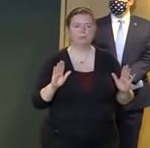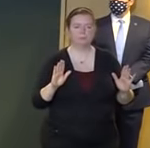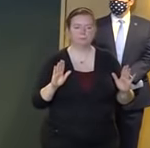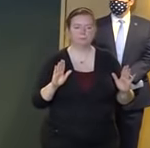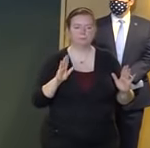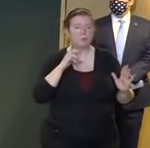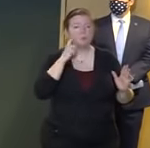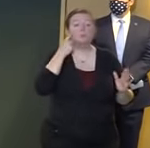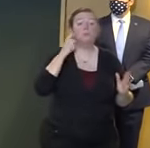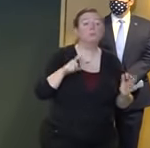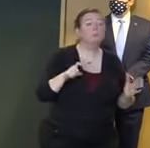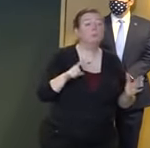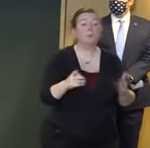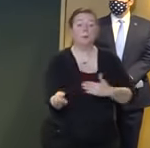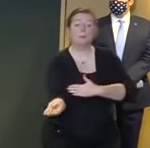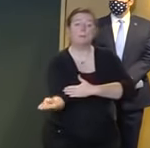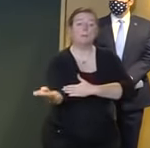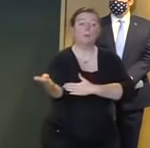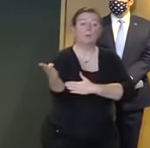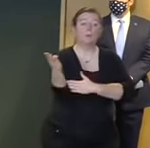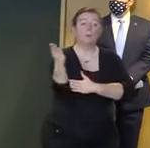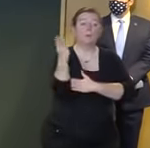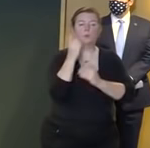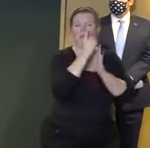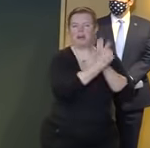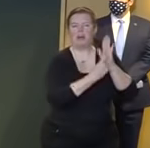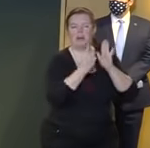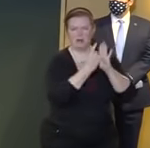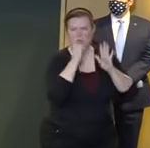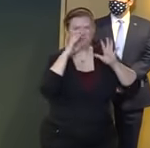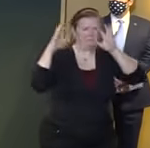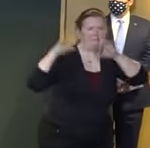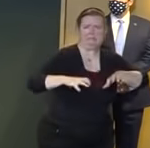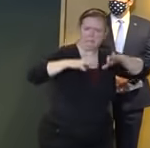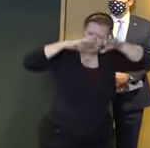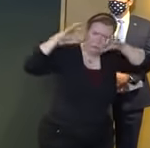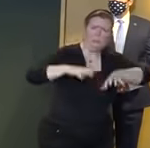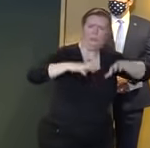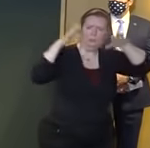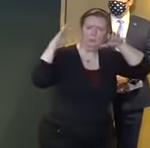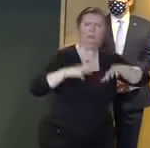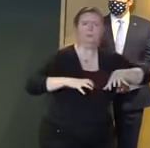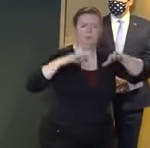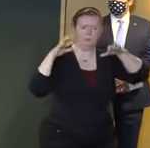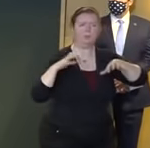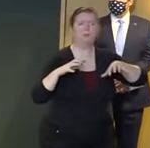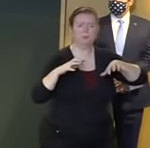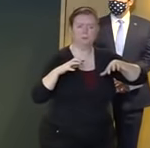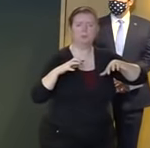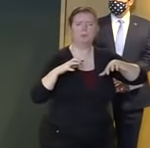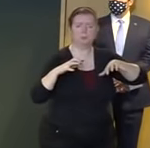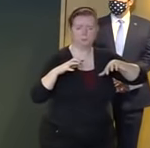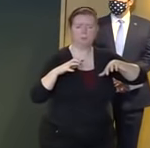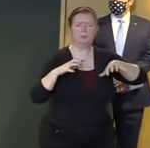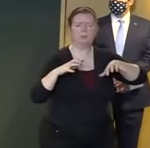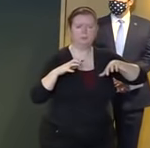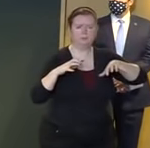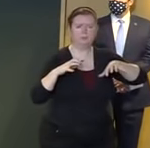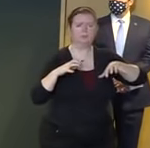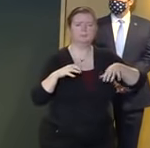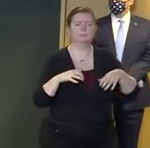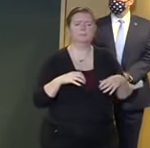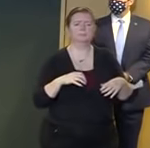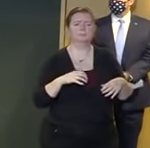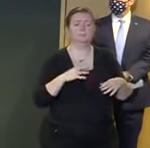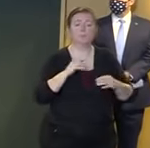within the next hour or so and that this is a phenomenon that will go in its most intensity into the early evening